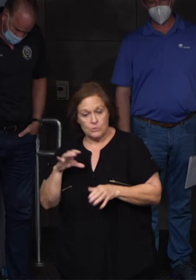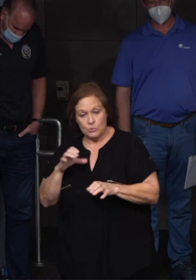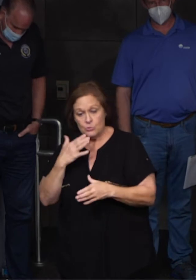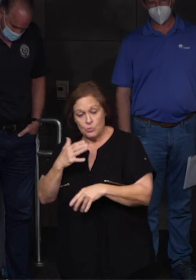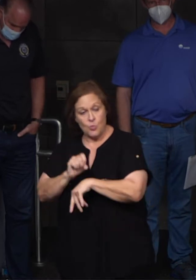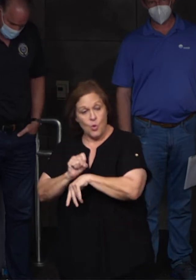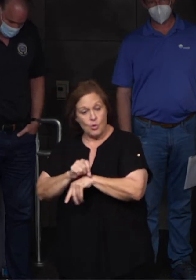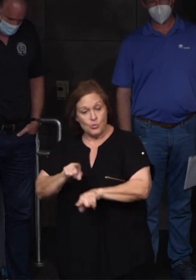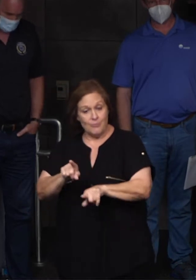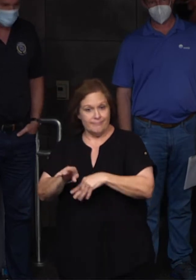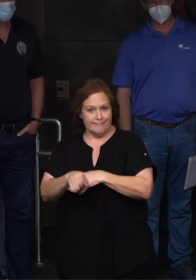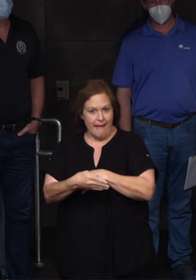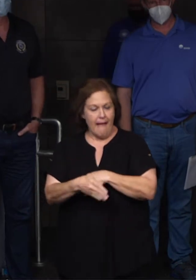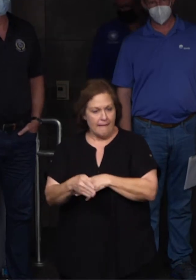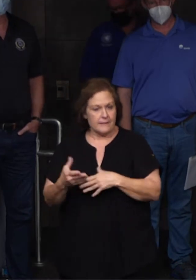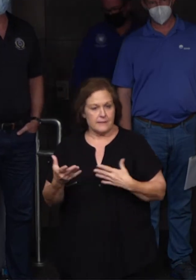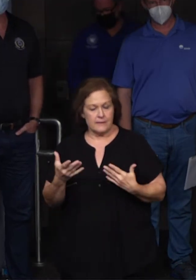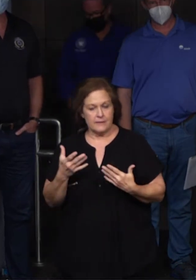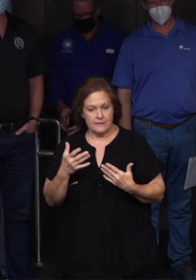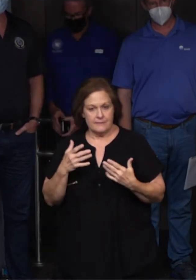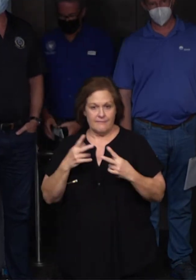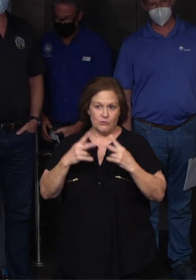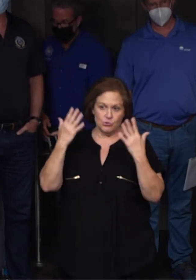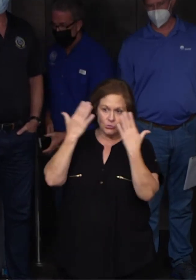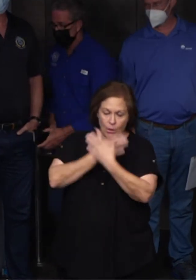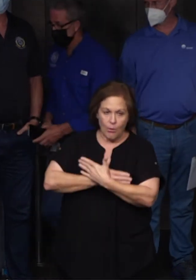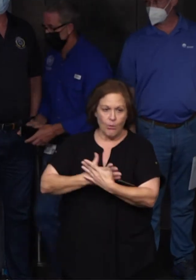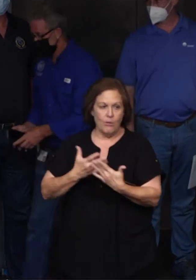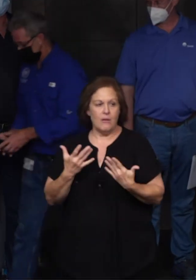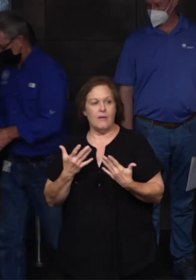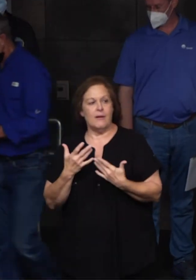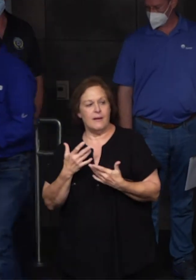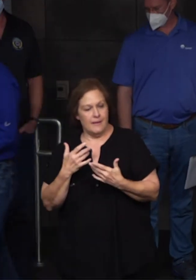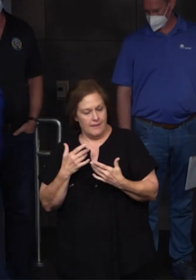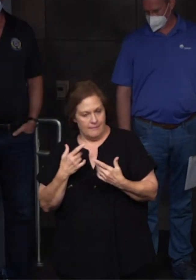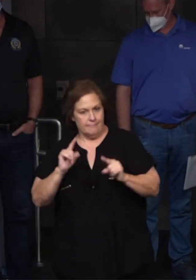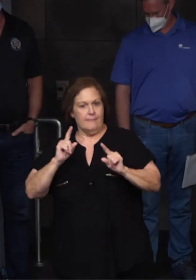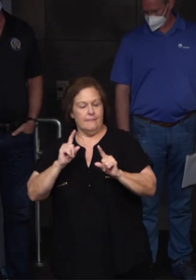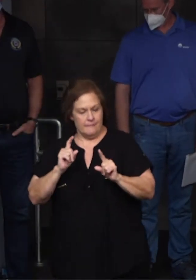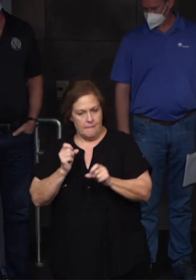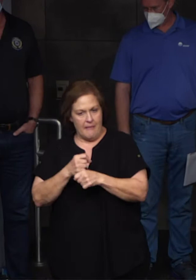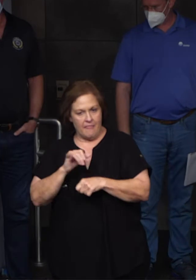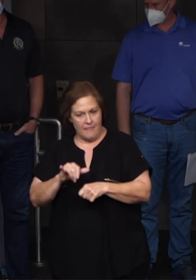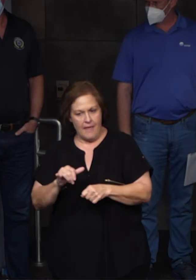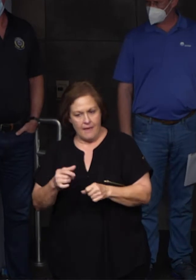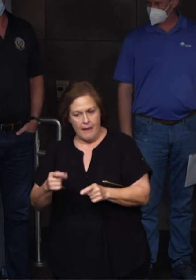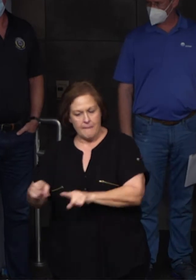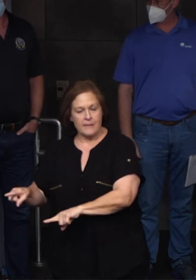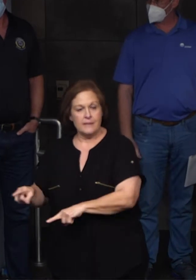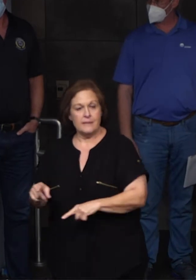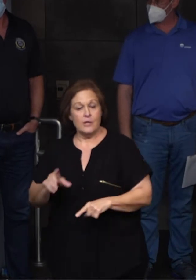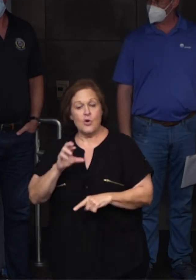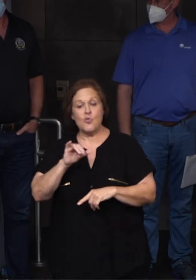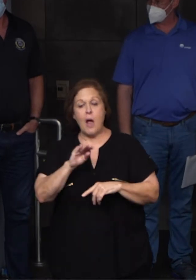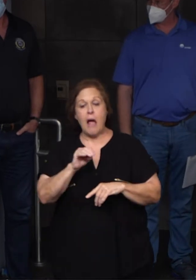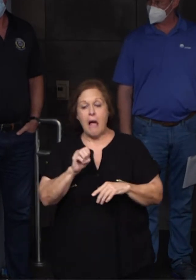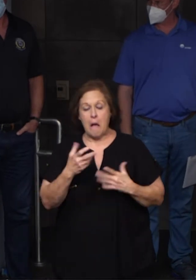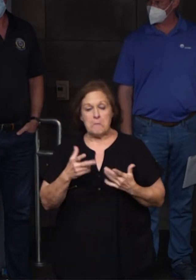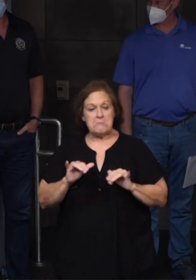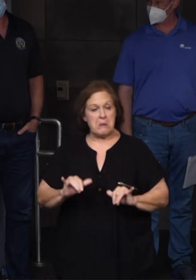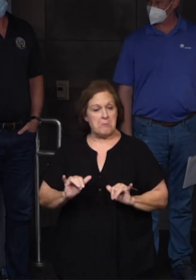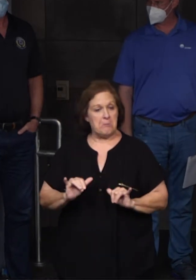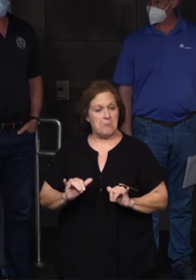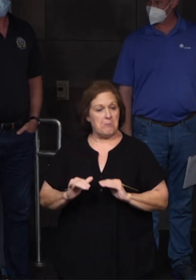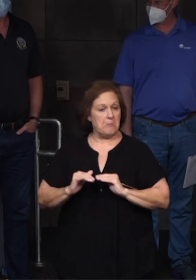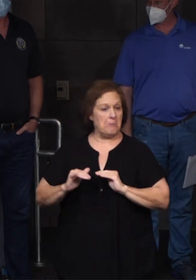middle of night to be able to try to do that, especially very dark situations making that happen. Crime is, you know, about stable from where we